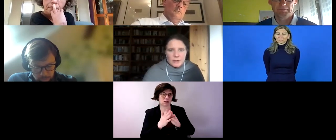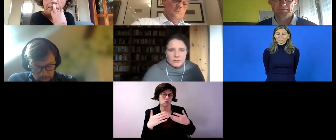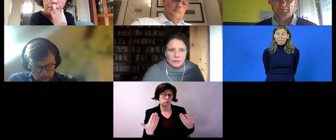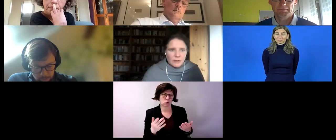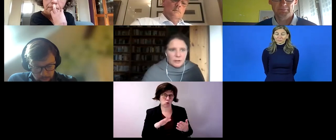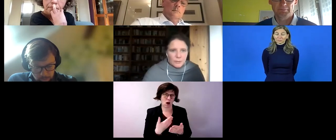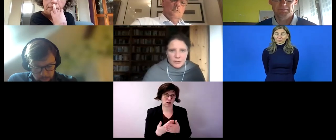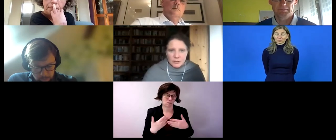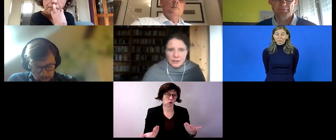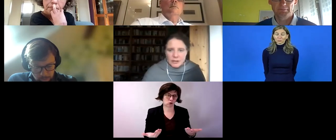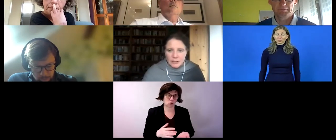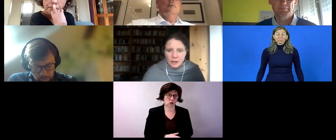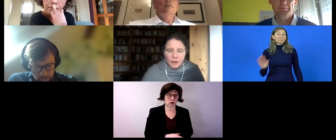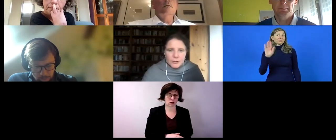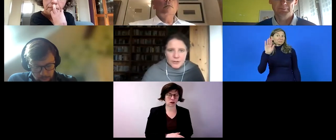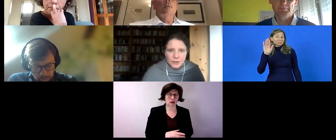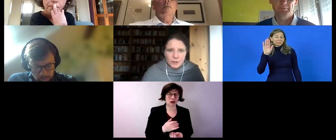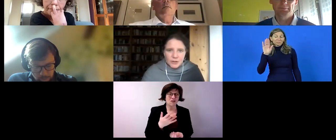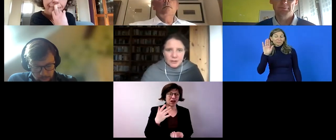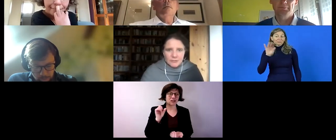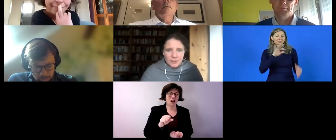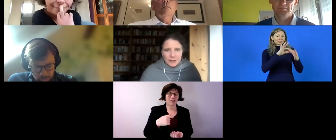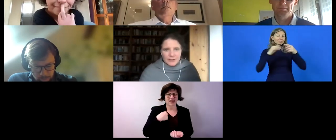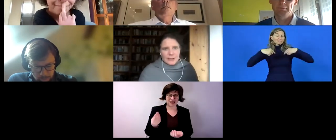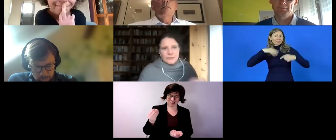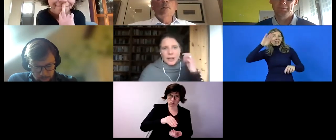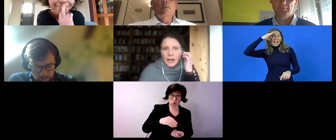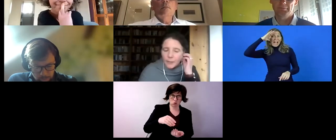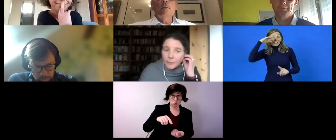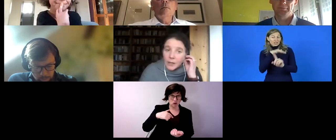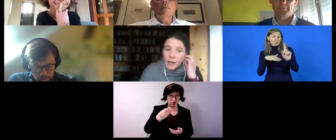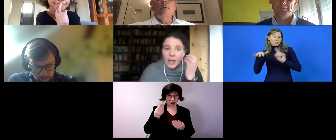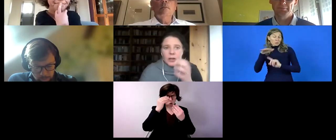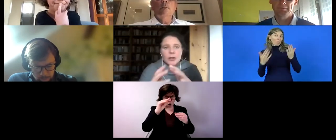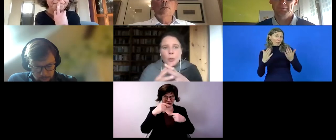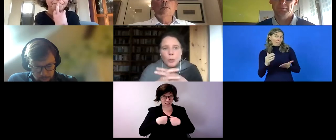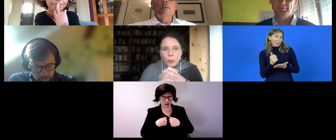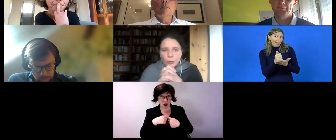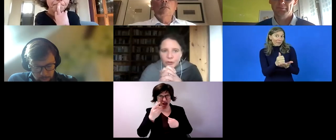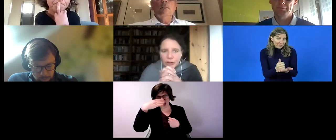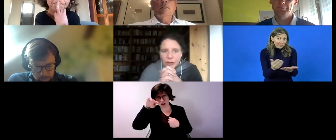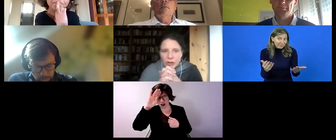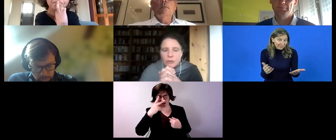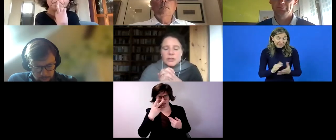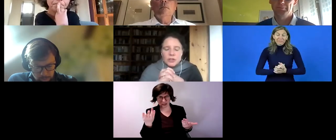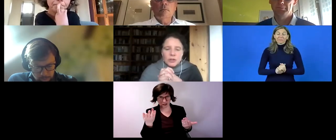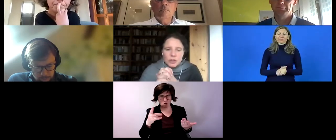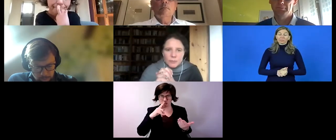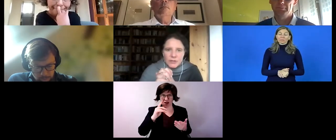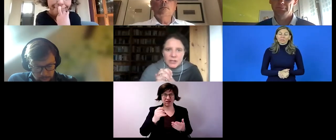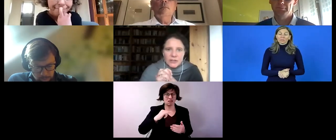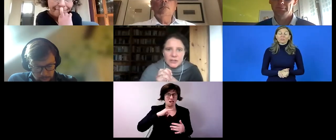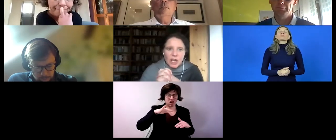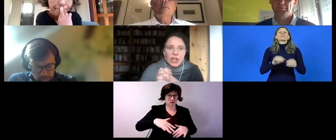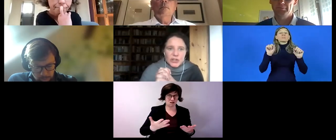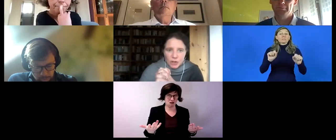i can comment on the irish situation if that is helpful um the use of internships